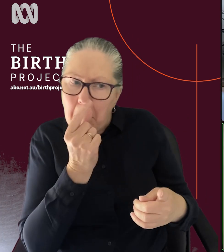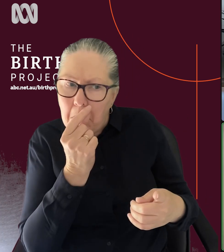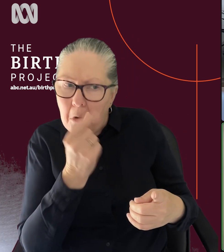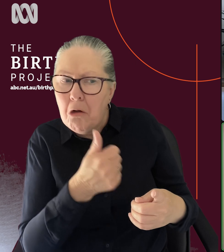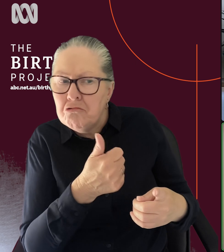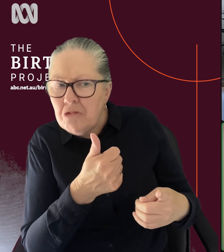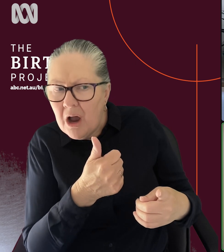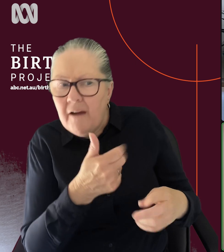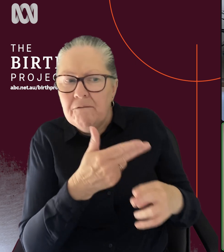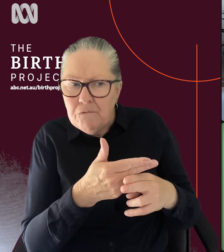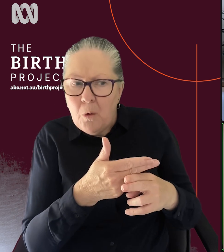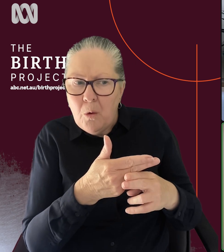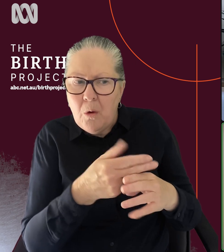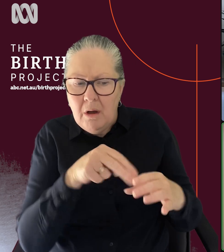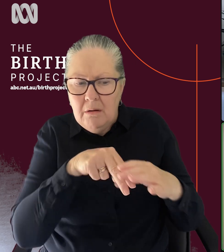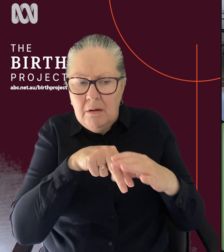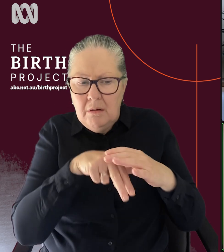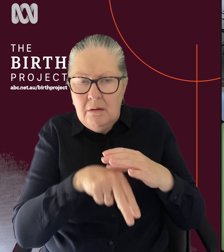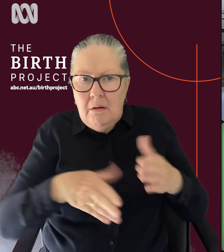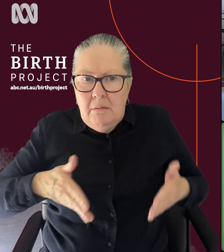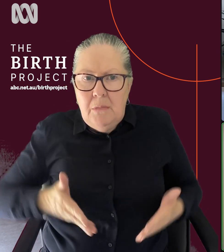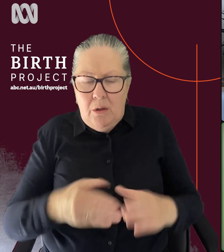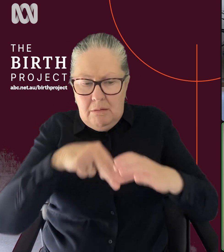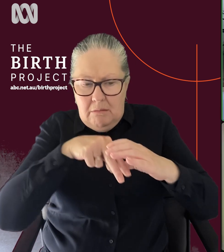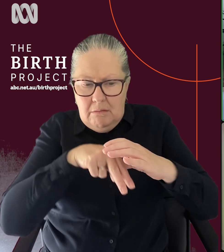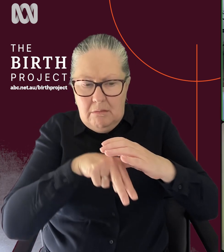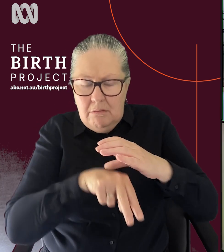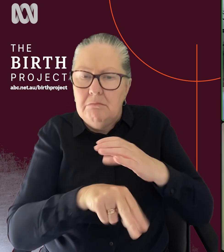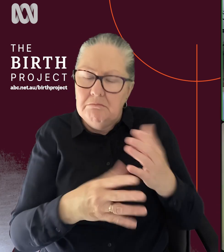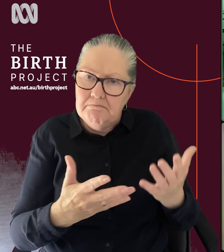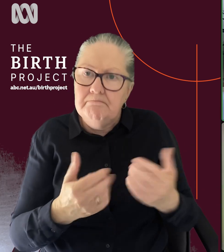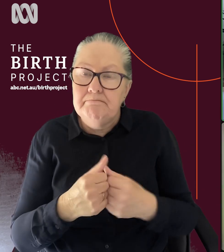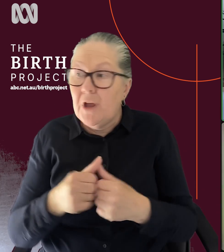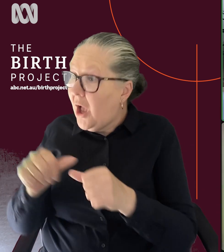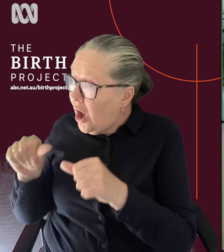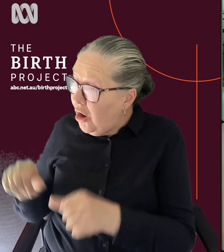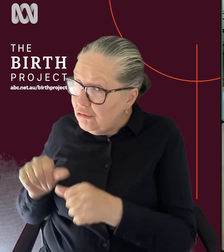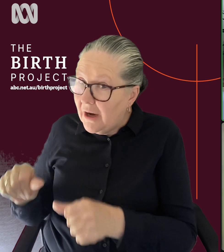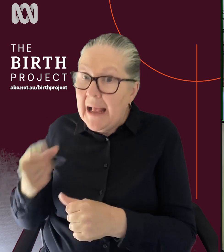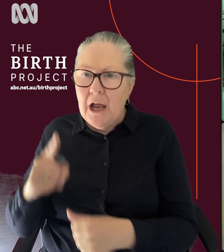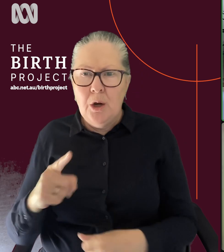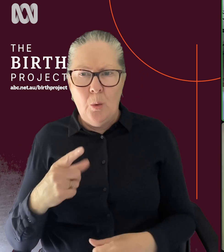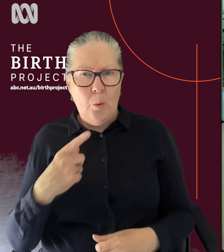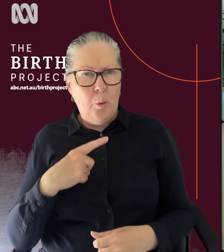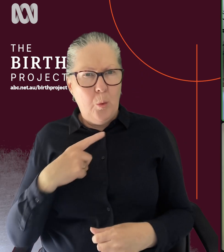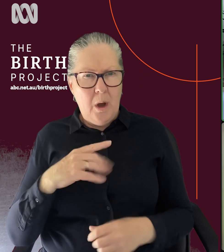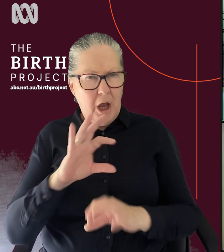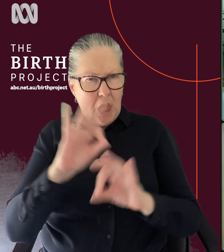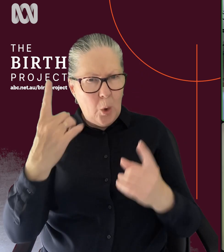for a vaginal breach birth delivery as well. Yeah. Yeah. Um, okay. And why does no one tell you about